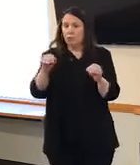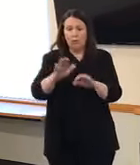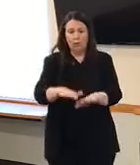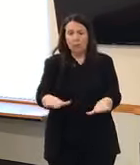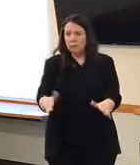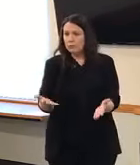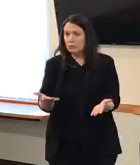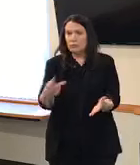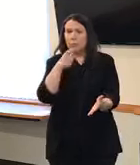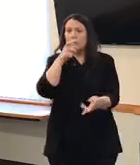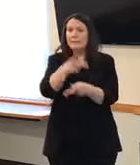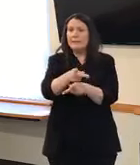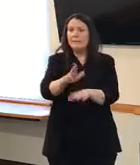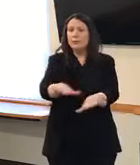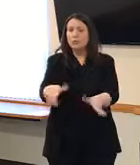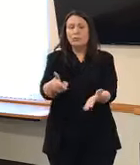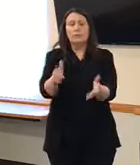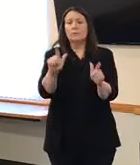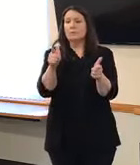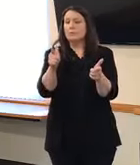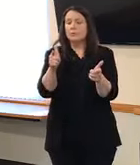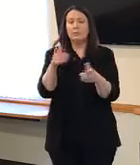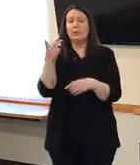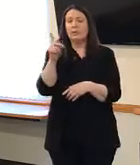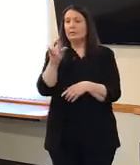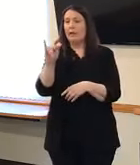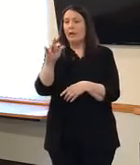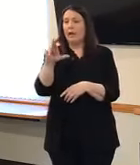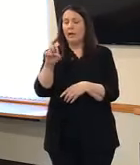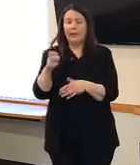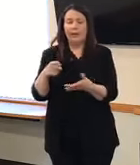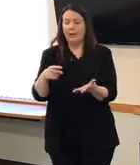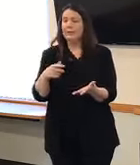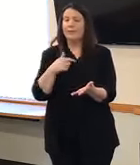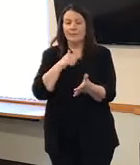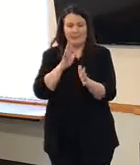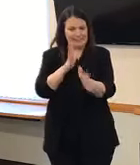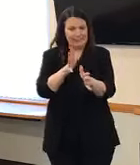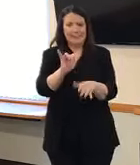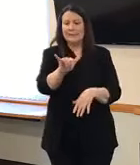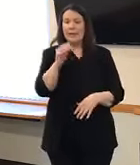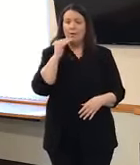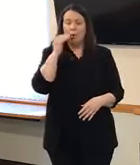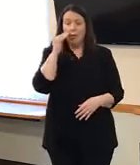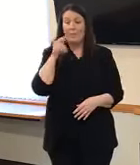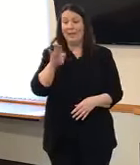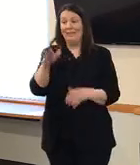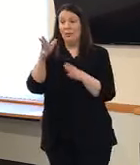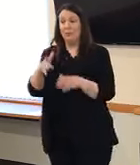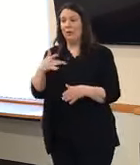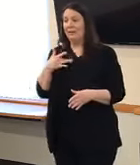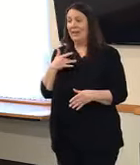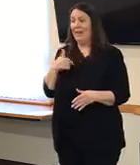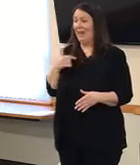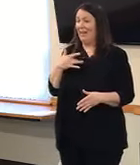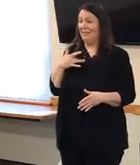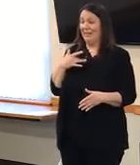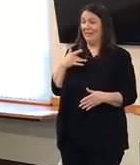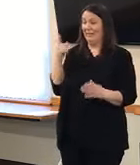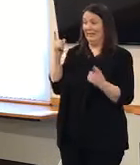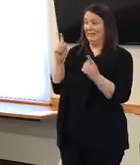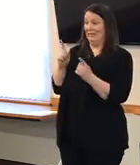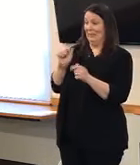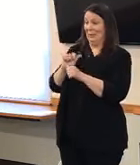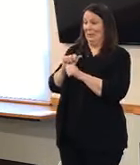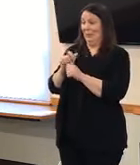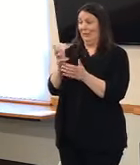to stay home. Uh, if, uh, they are uncomfortable in our workplace, even if they are an essential, uh, service, uh, department,